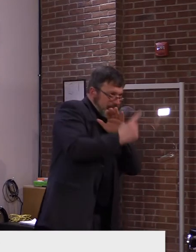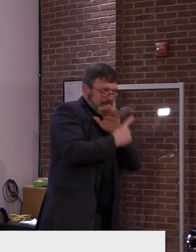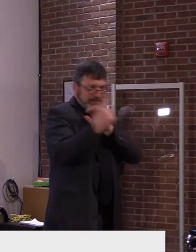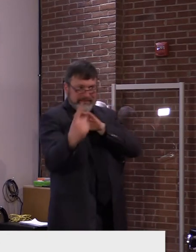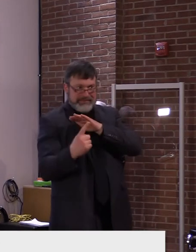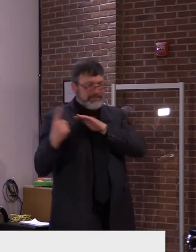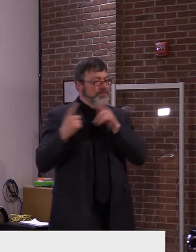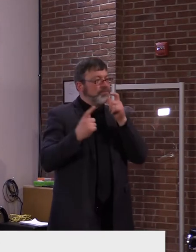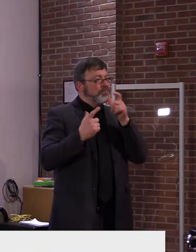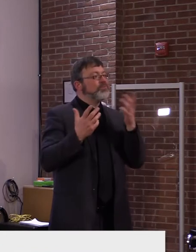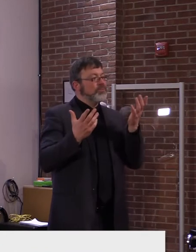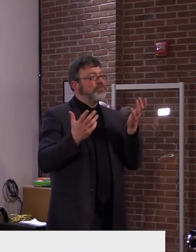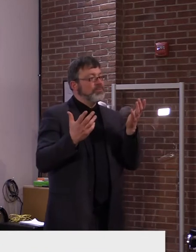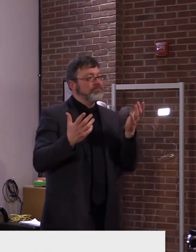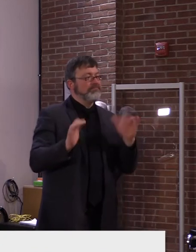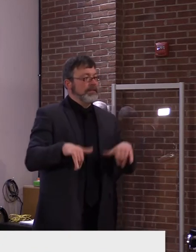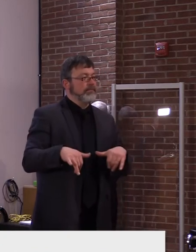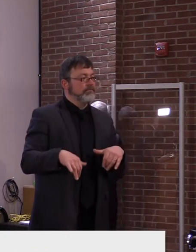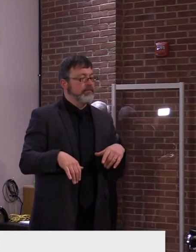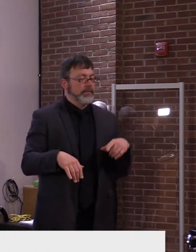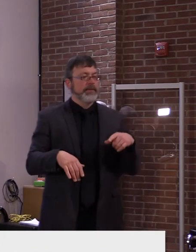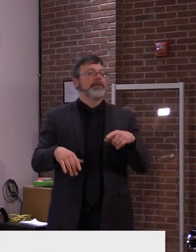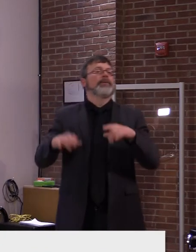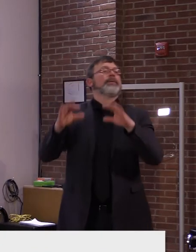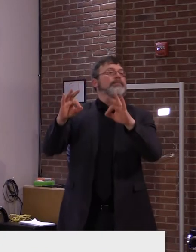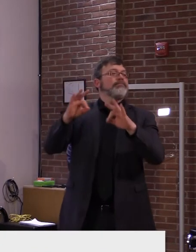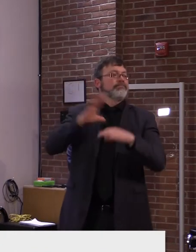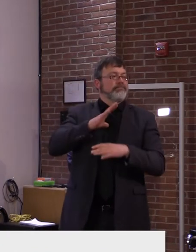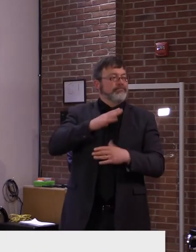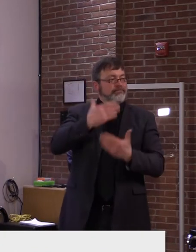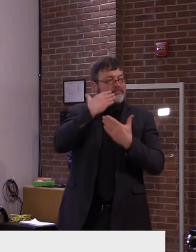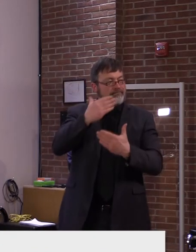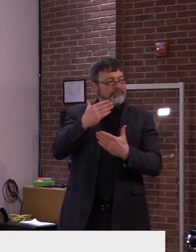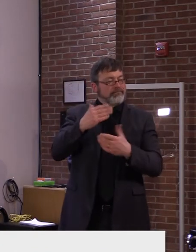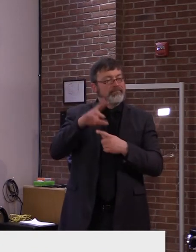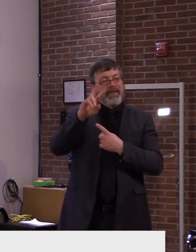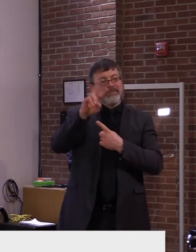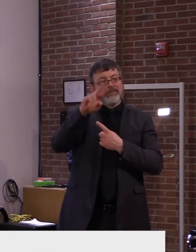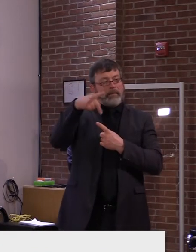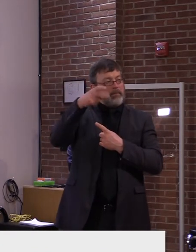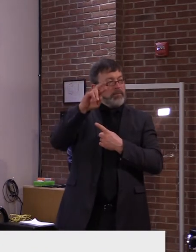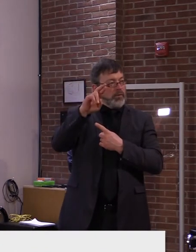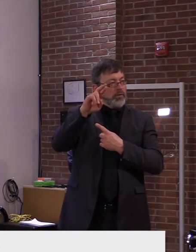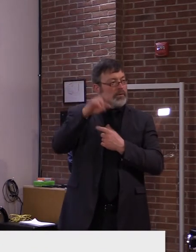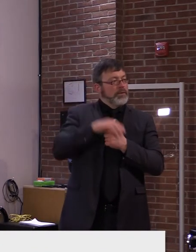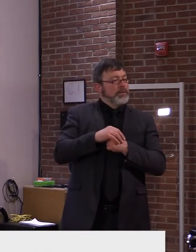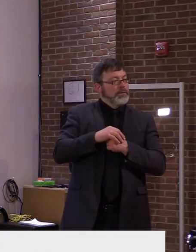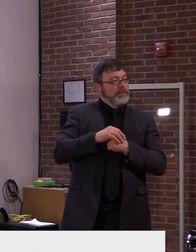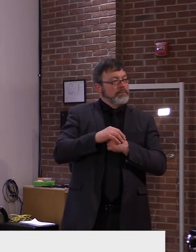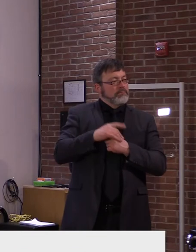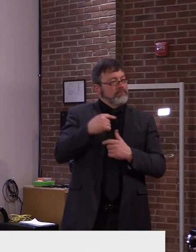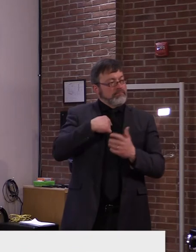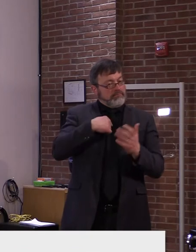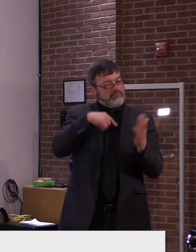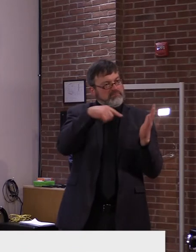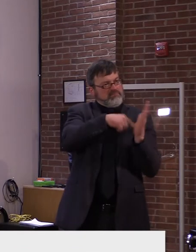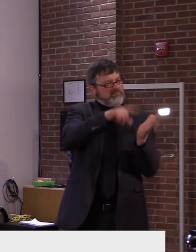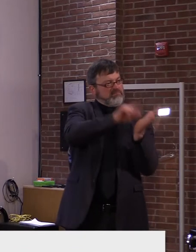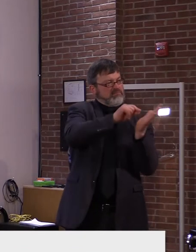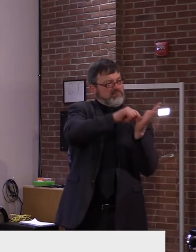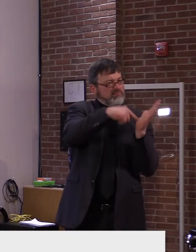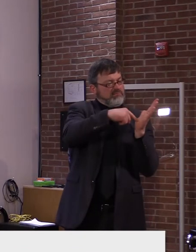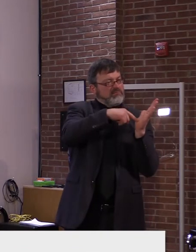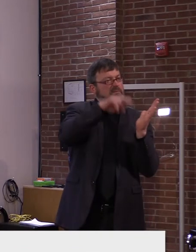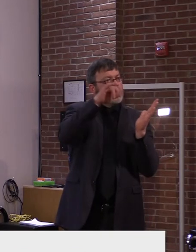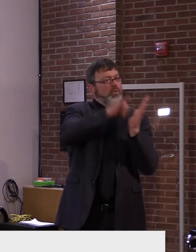Thank you. Uh, I saw a headline this morning in the New York Times where, uh, it says states are finding